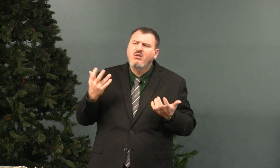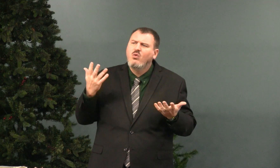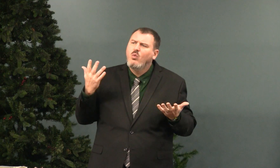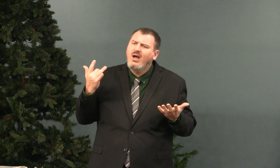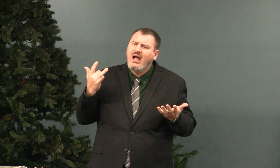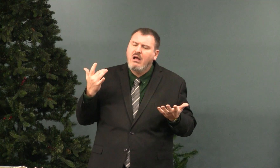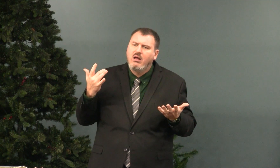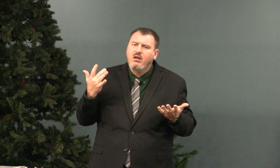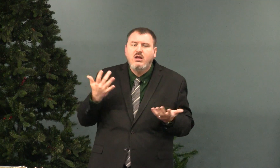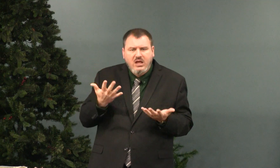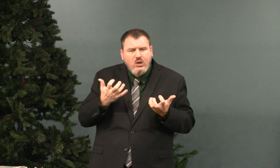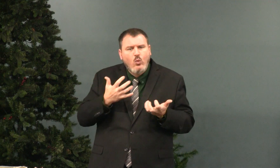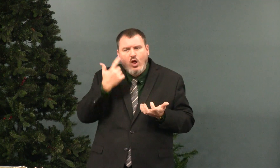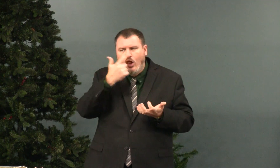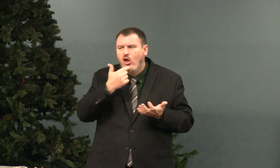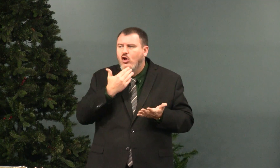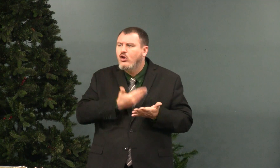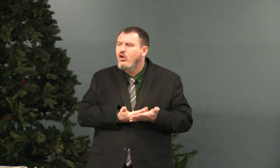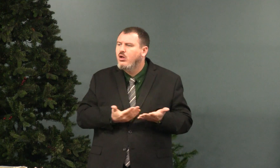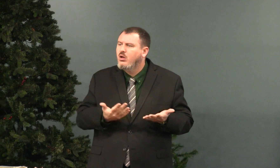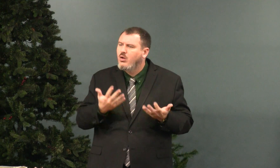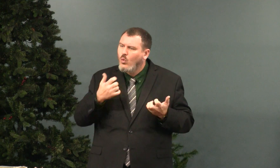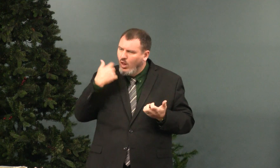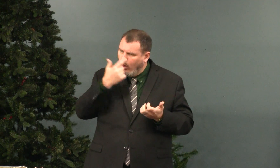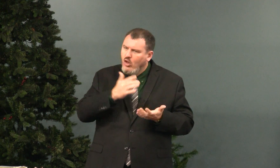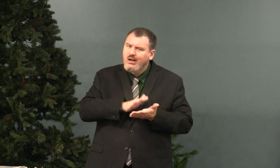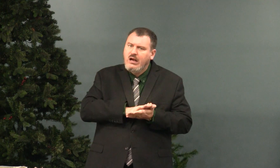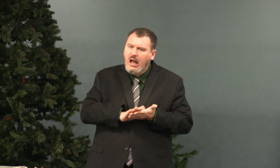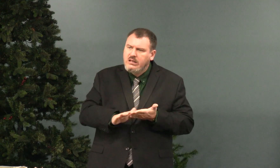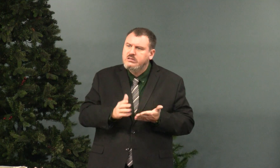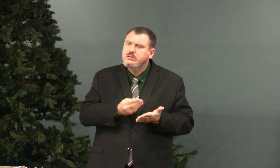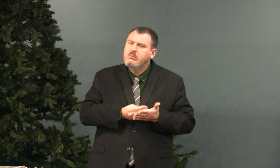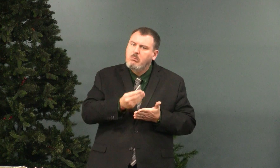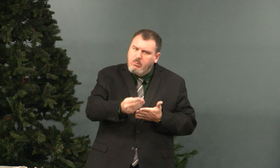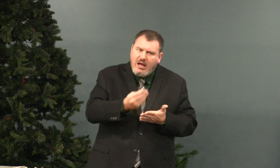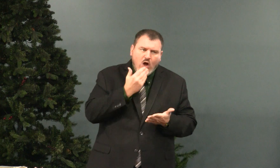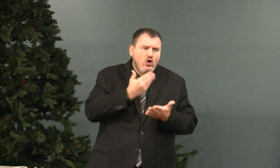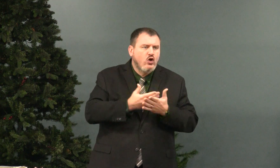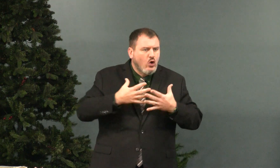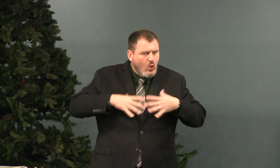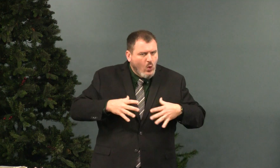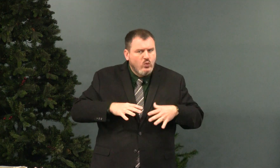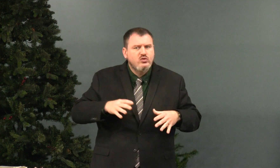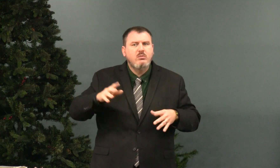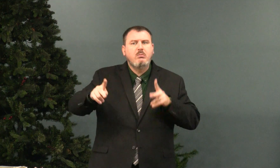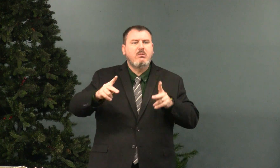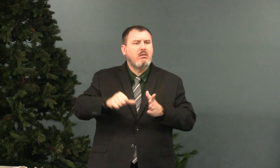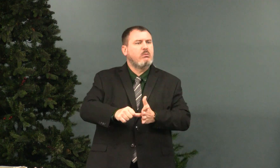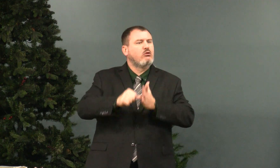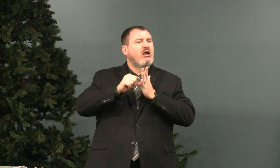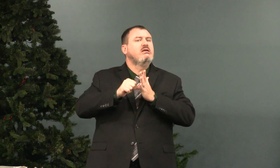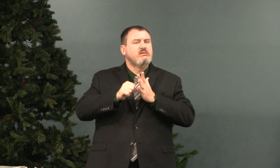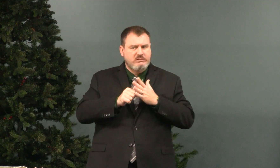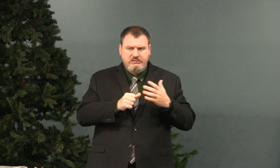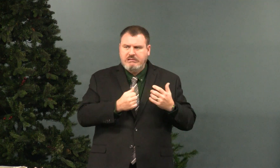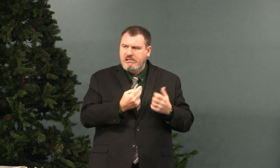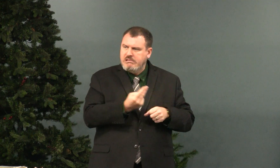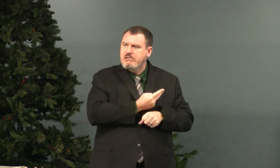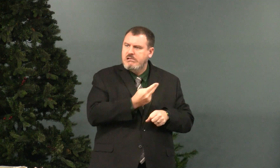Why do they steal? They want to look good. They want to look nice. They want to buy nice clothes so people